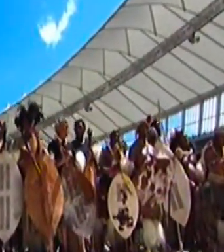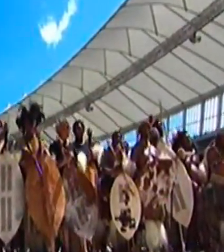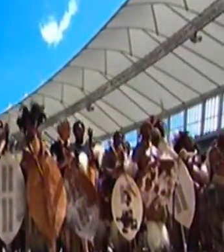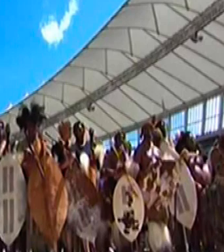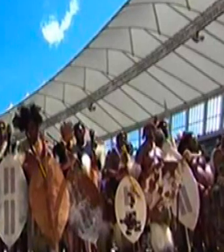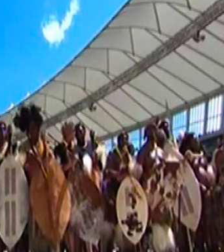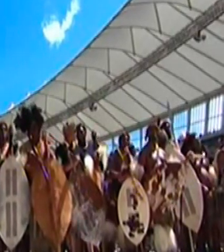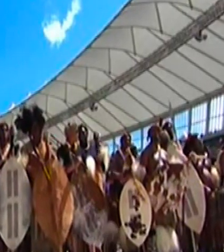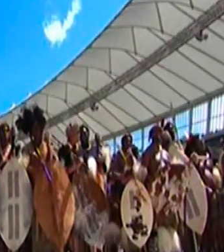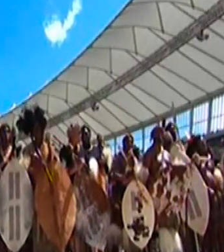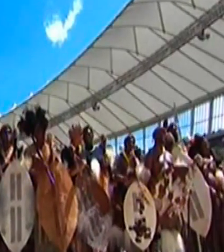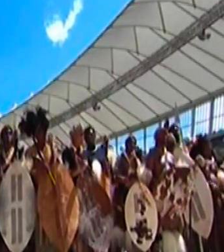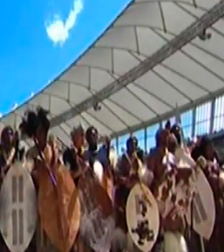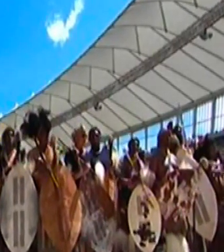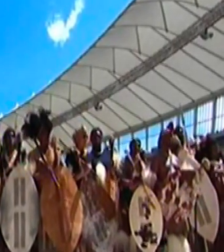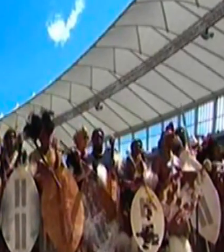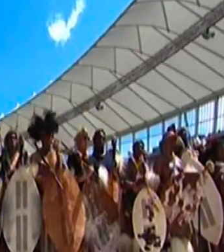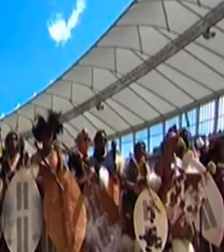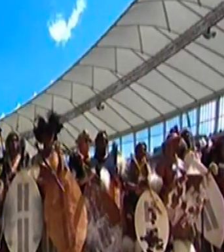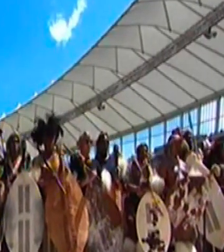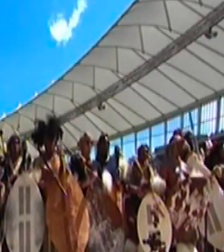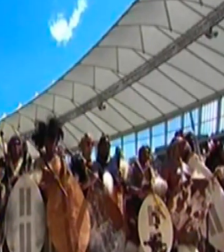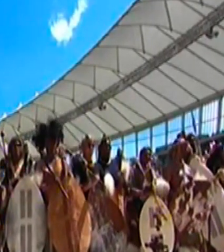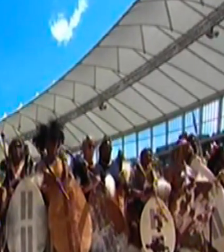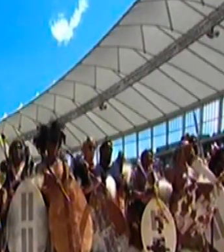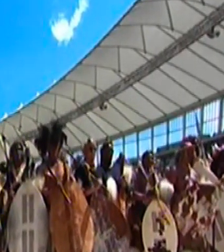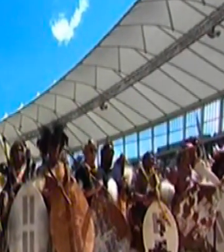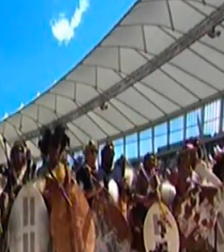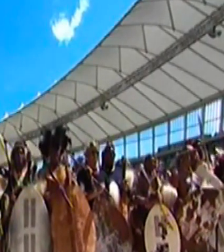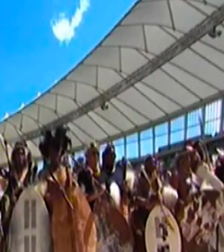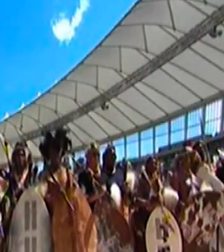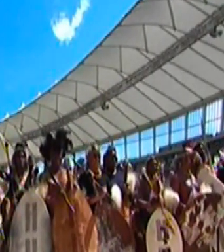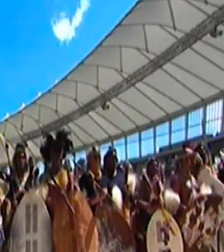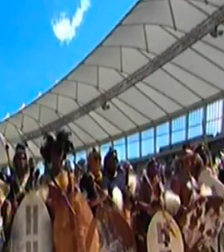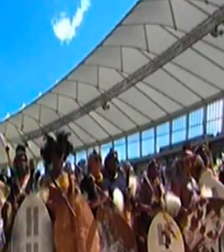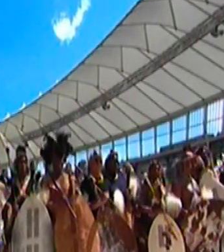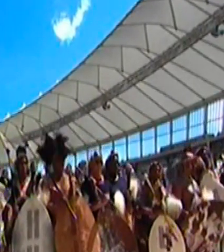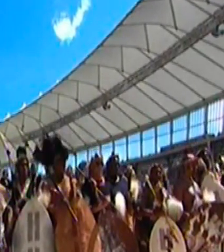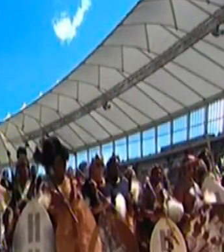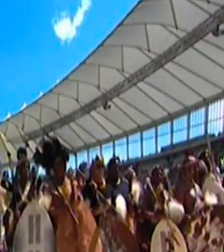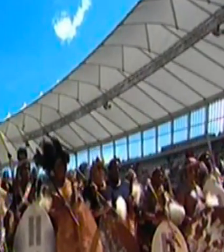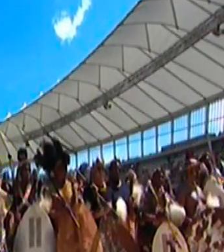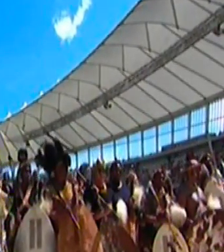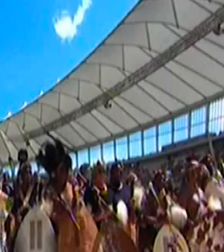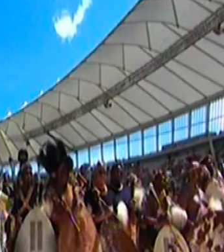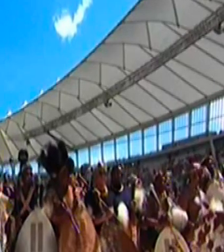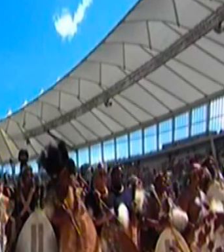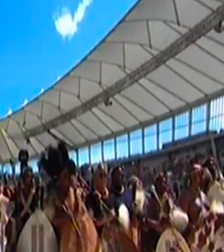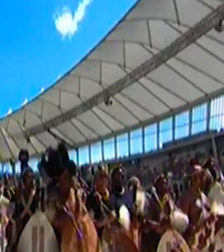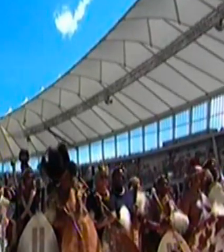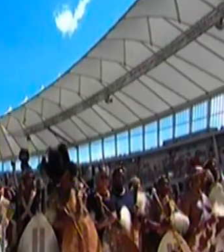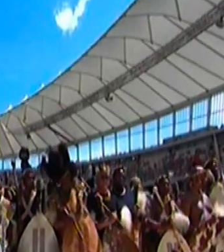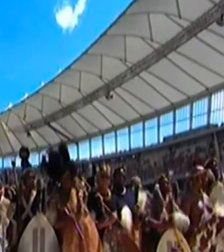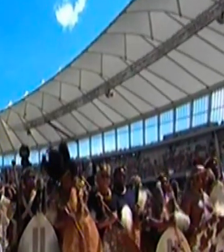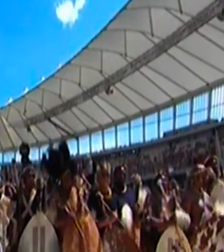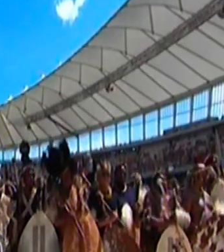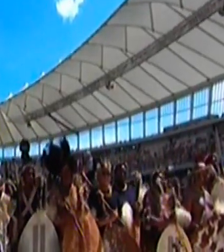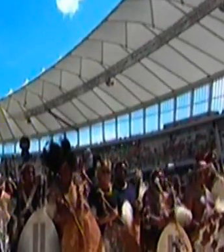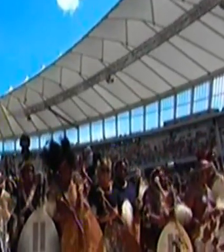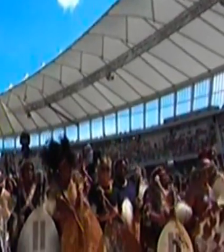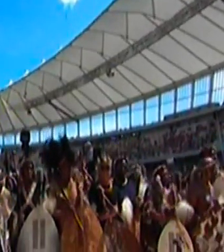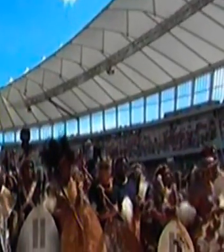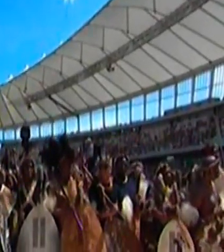present census of South Africa is 60,6%. 23% of this population